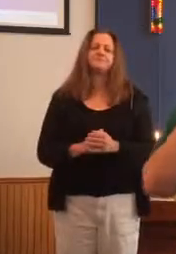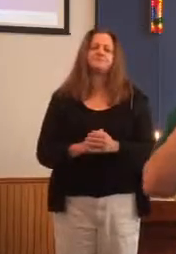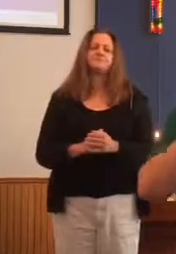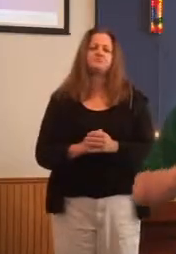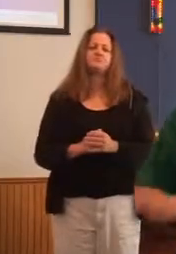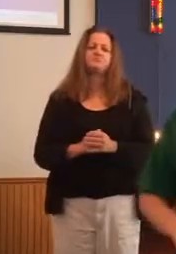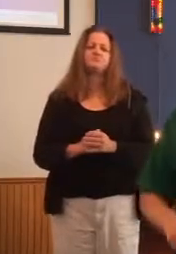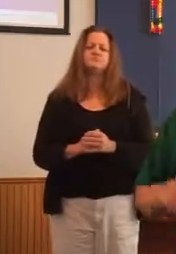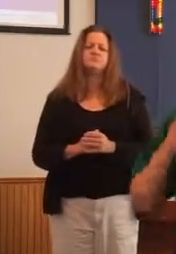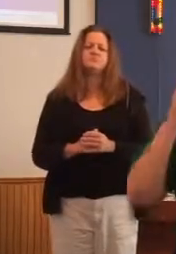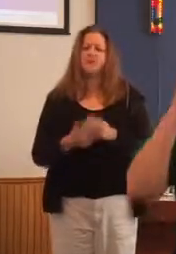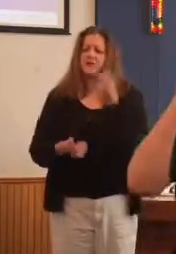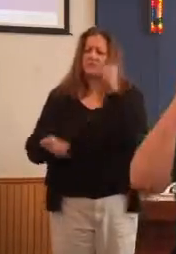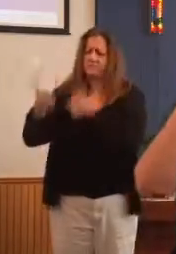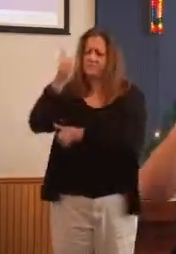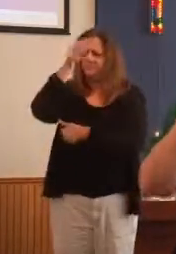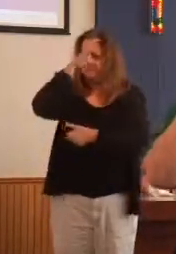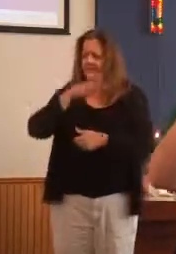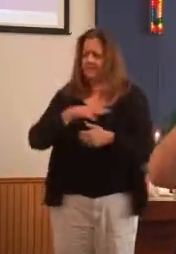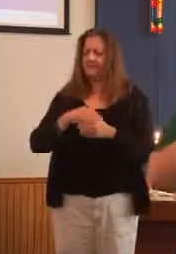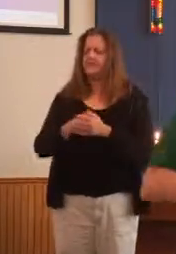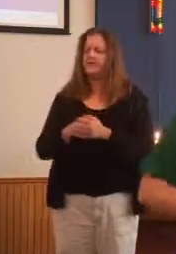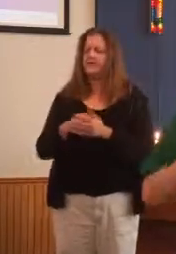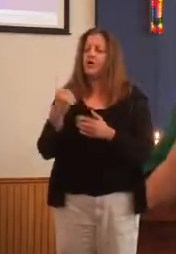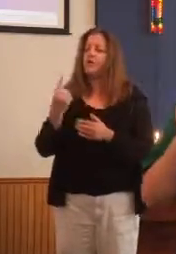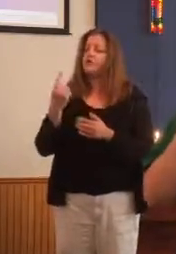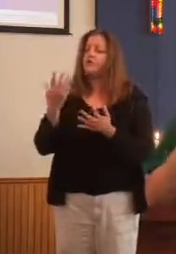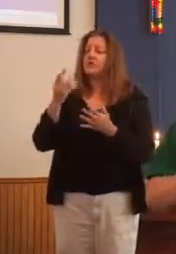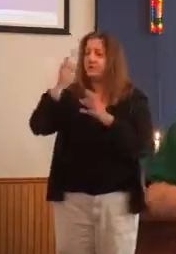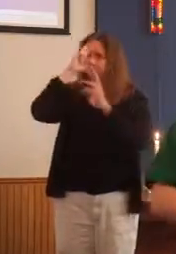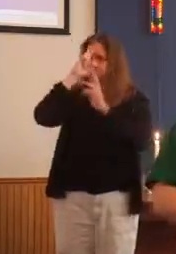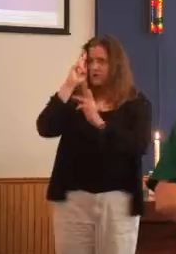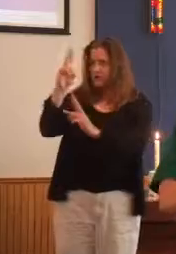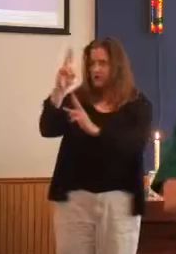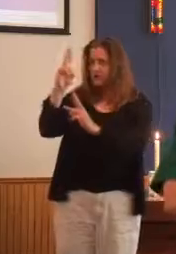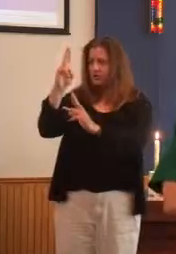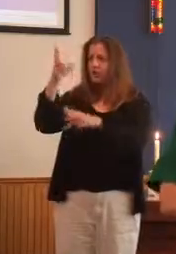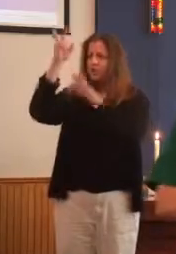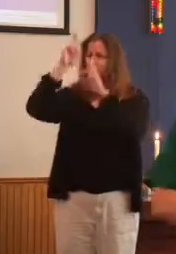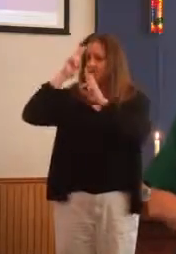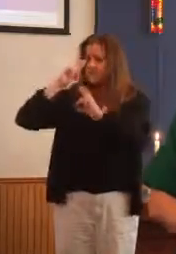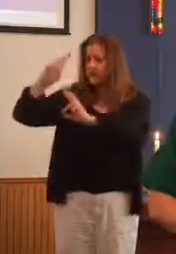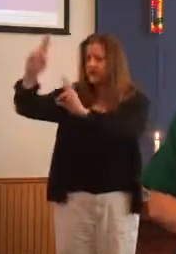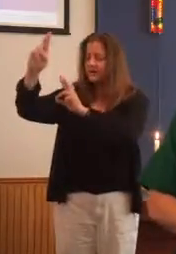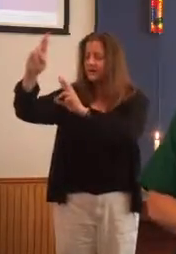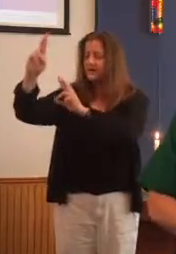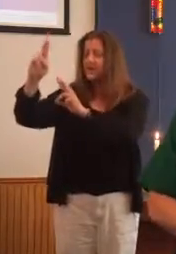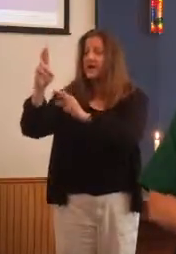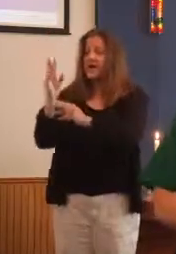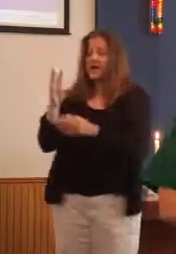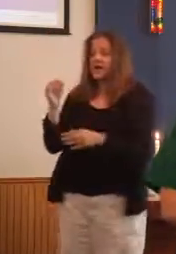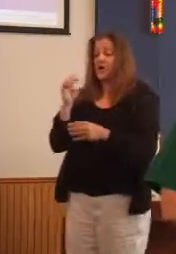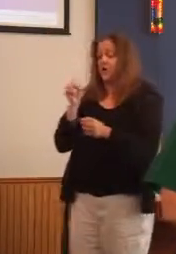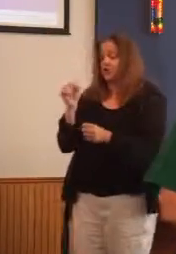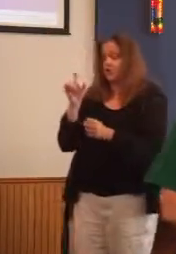patriarch was to be honored and respected, and even obeyed without question.